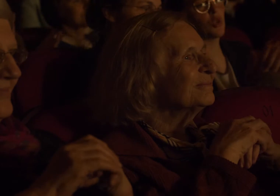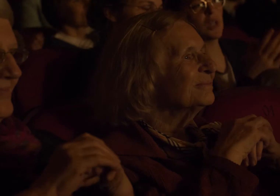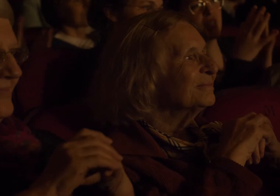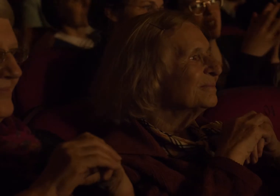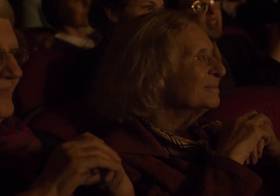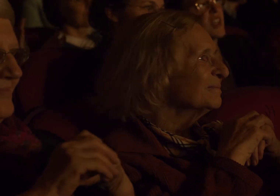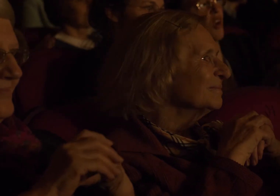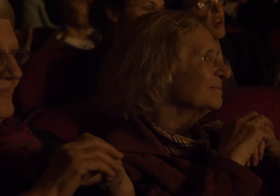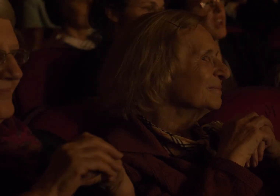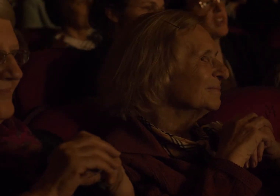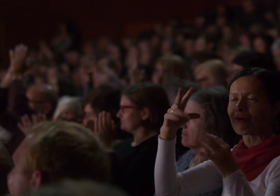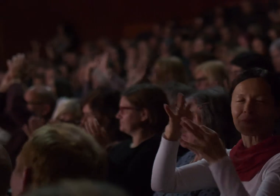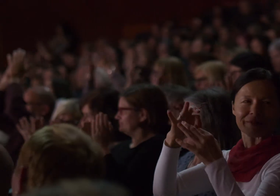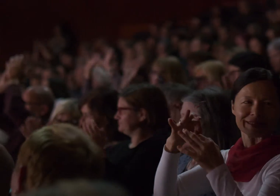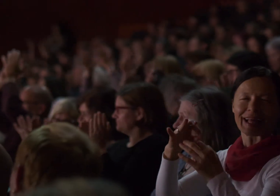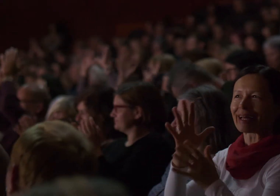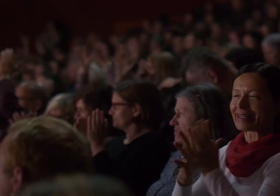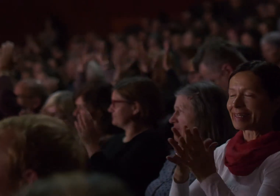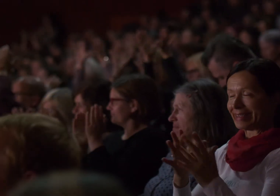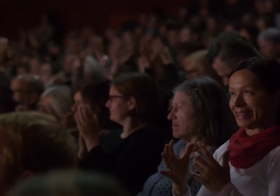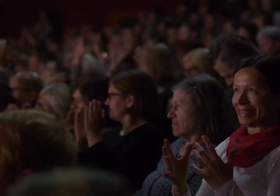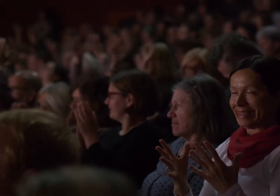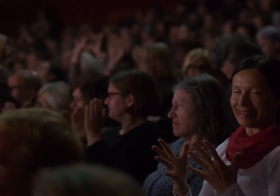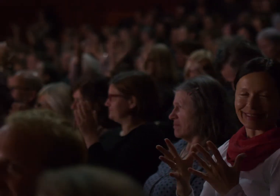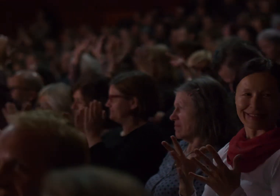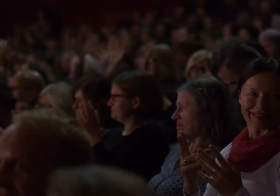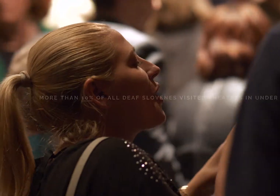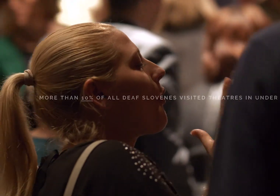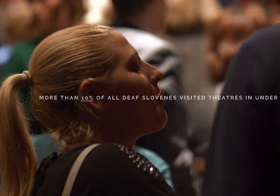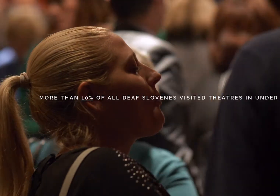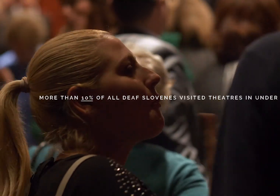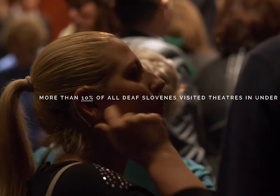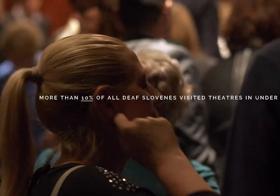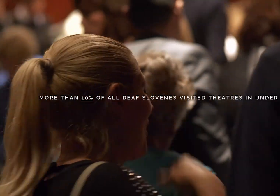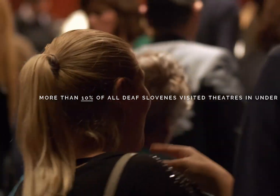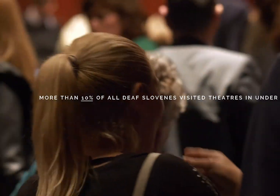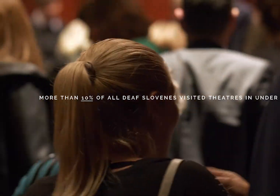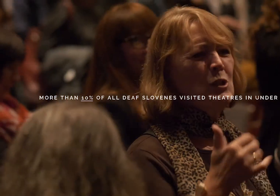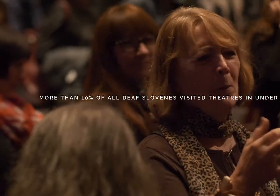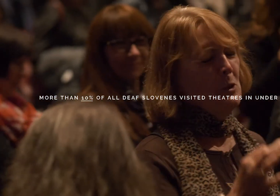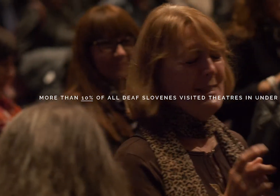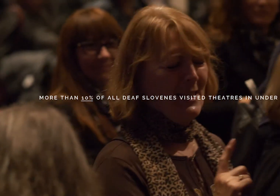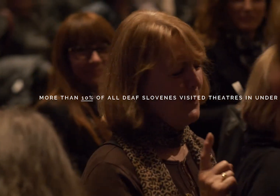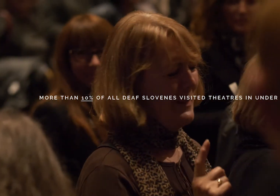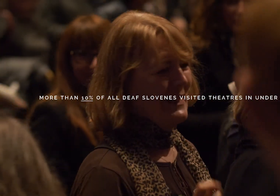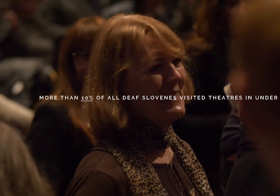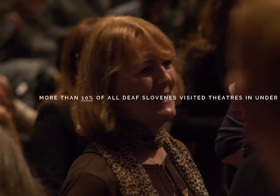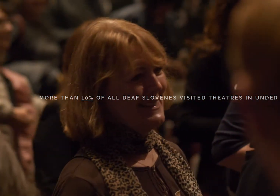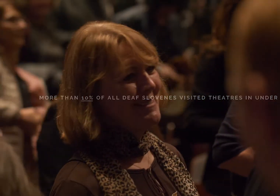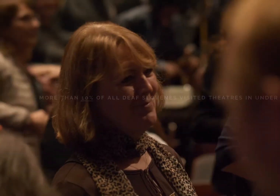But above all, it gets a deep appreciation from the deaf that feel genuinely included in the hearing world. sound of